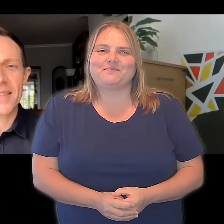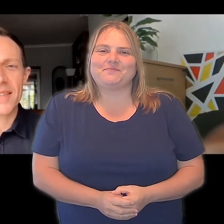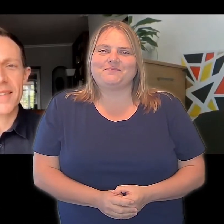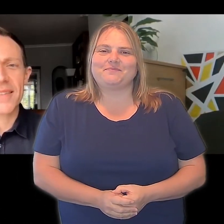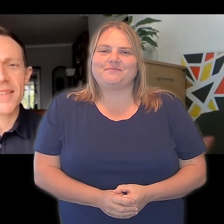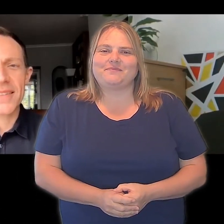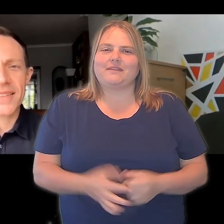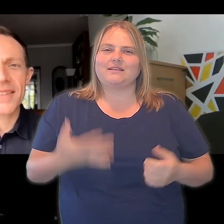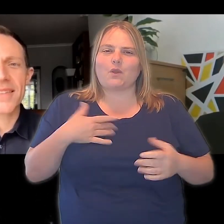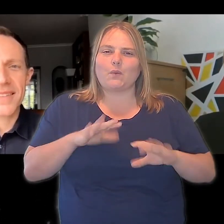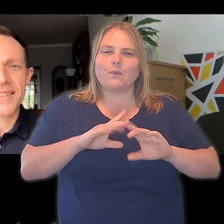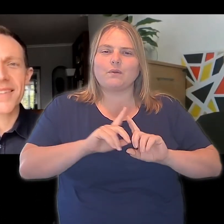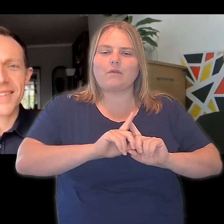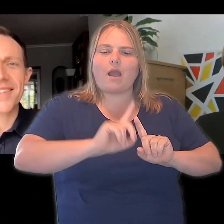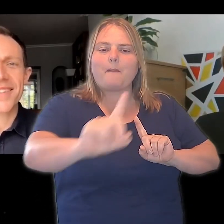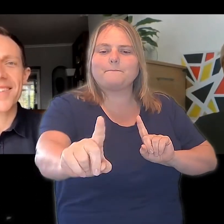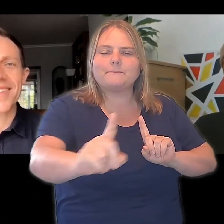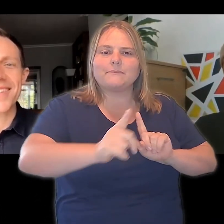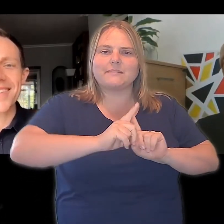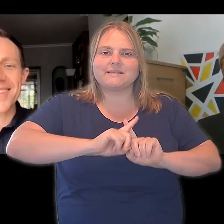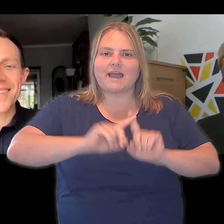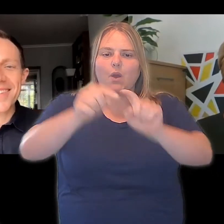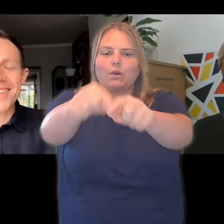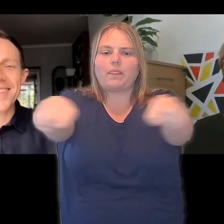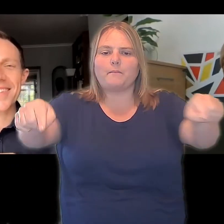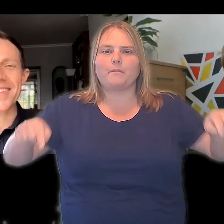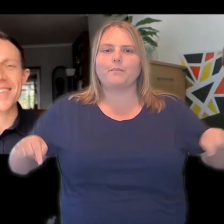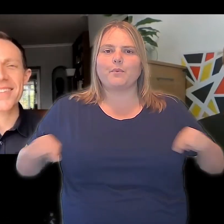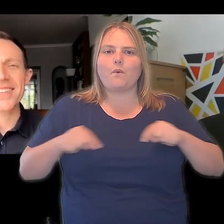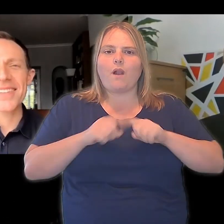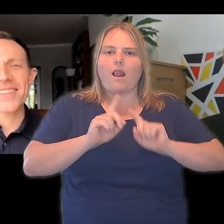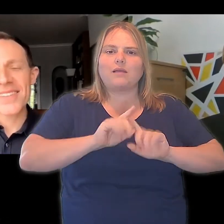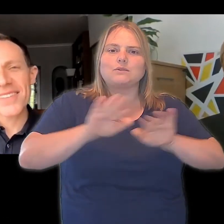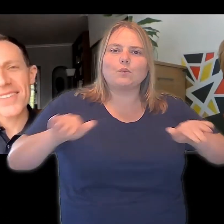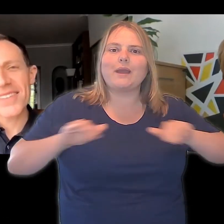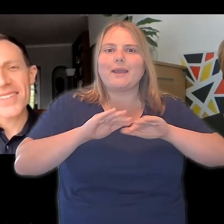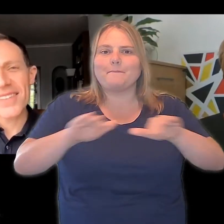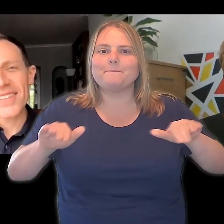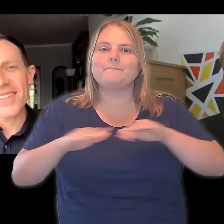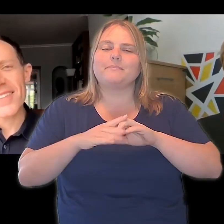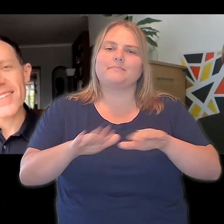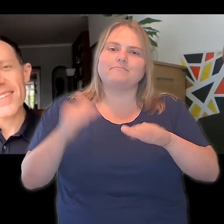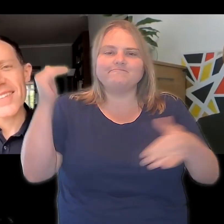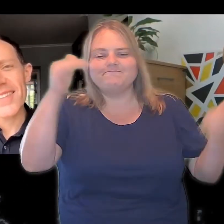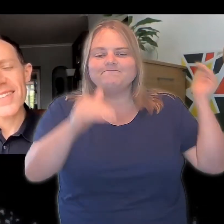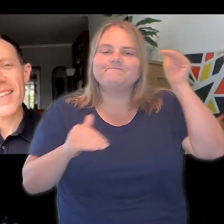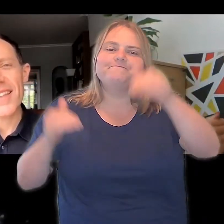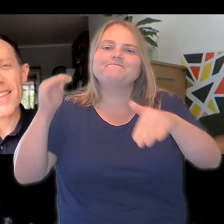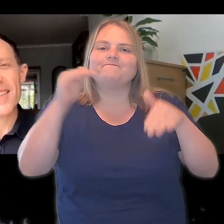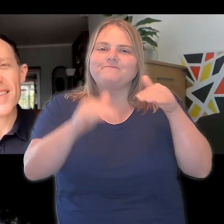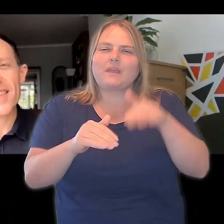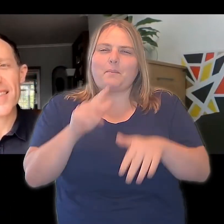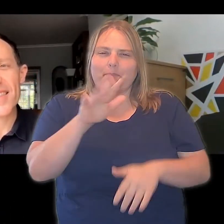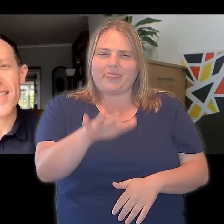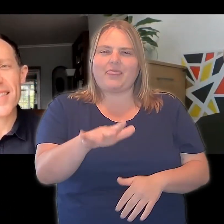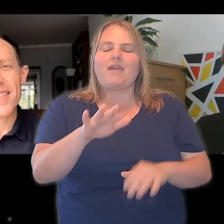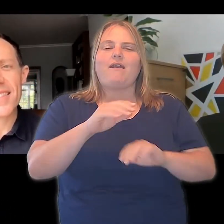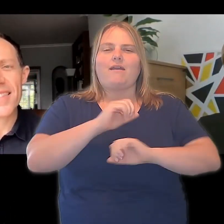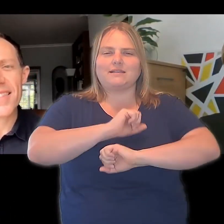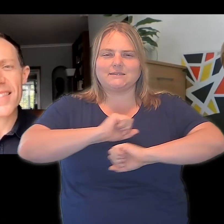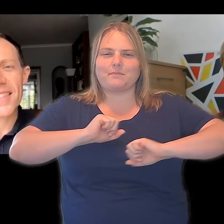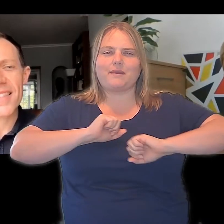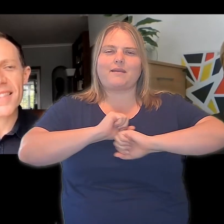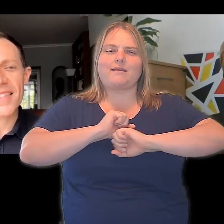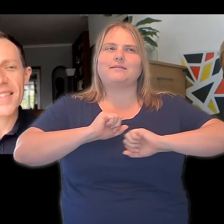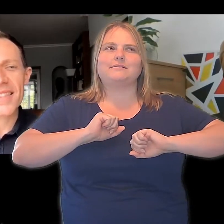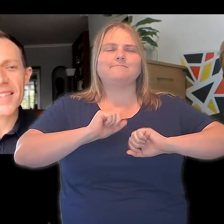don't know, you know, when you walk in there and the acoustics are in a certain way. And I find that being in that space and I think the, of doing, when you're